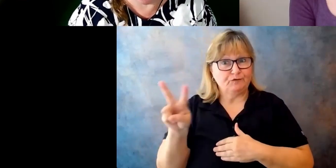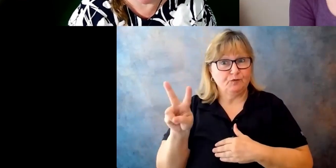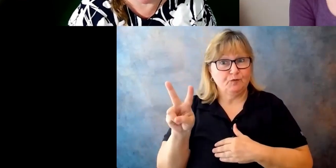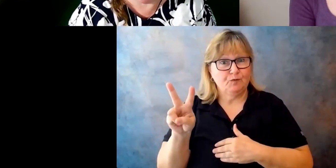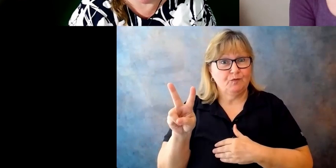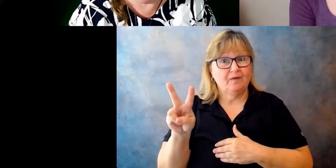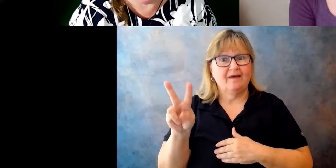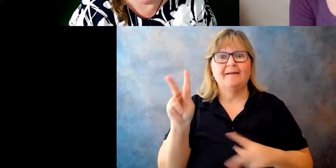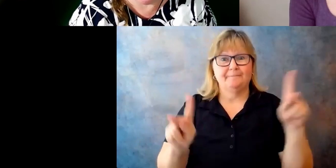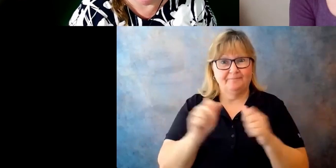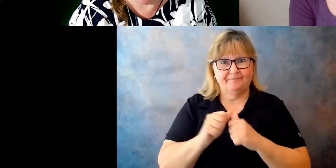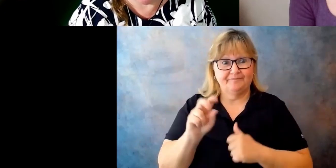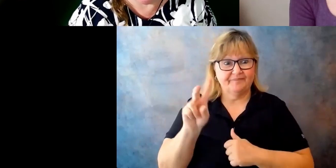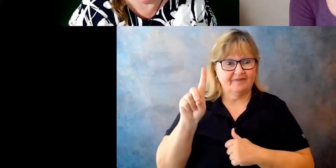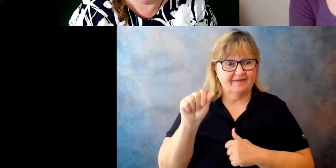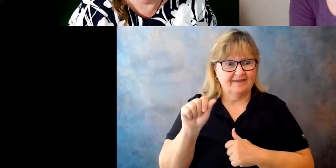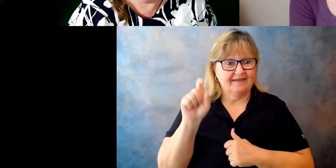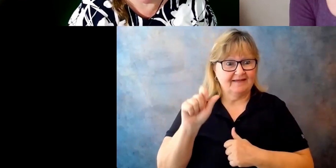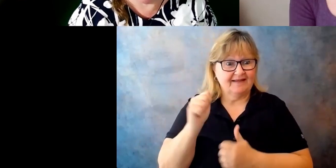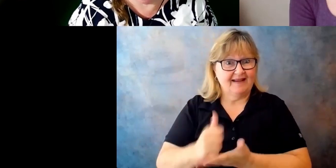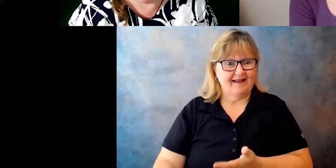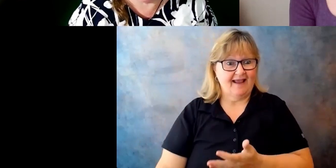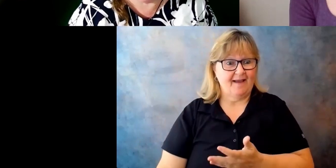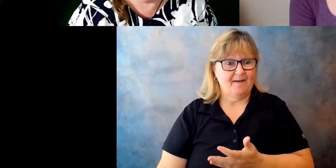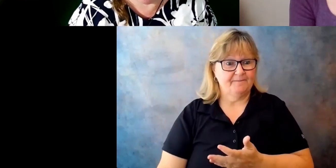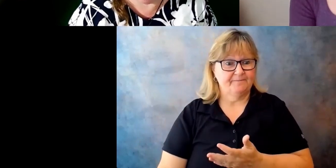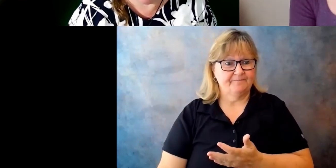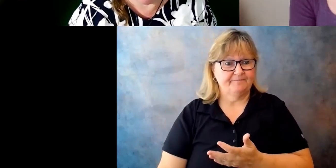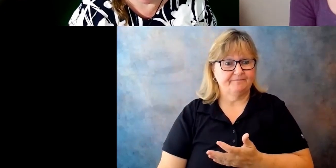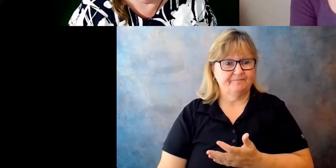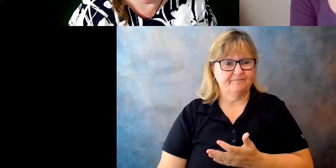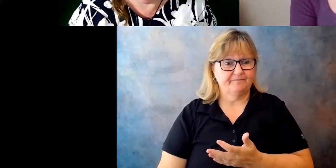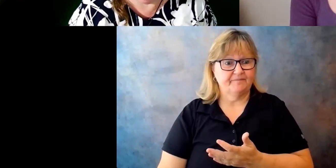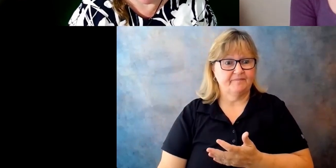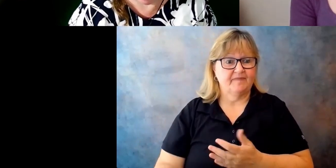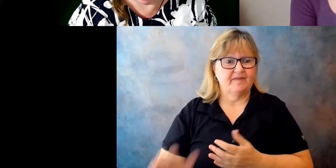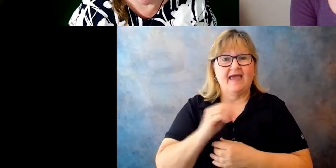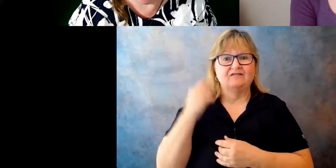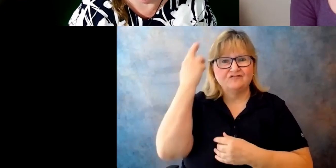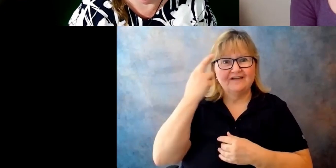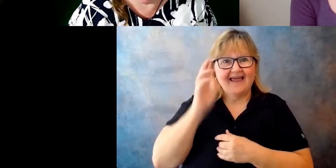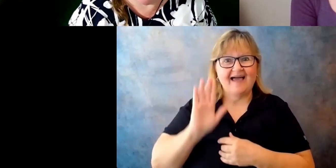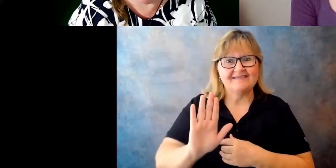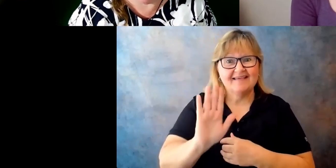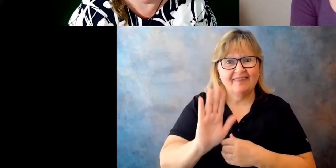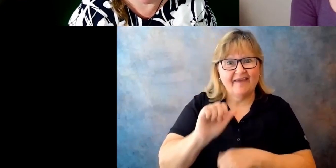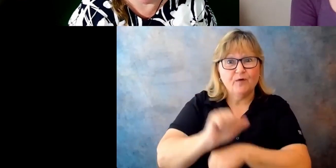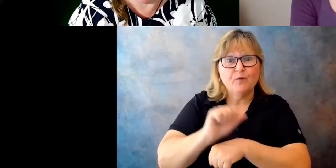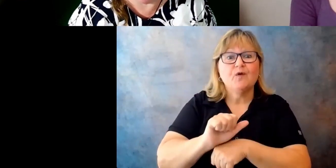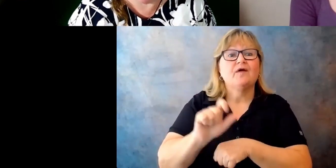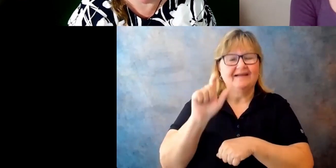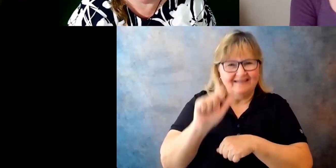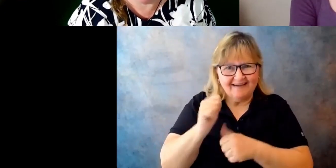disabilities needed help, and thus their work was inspired by the then focus on medical